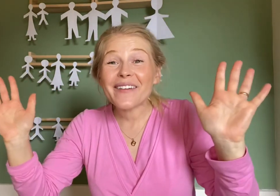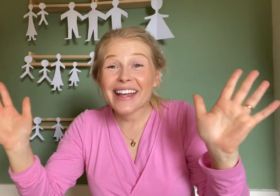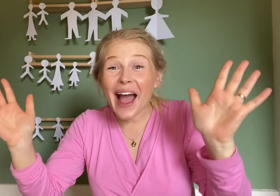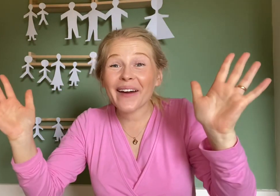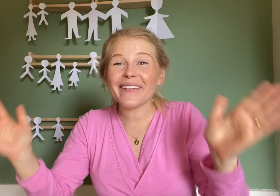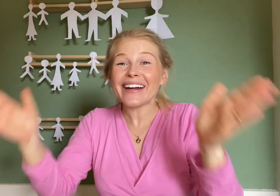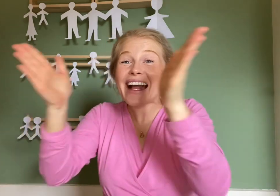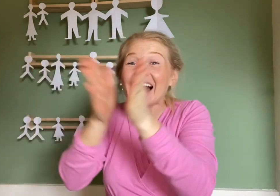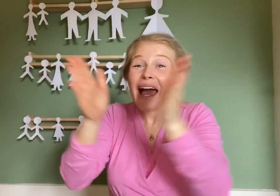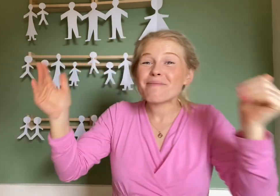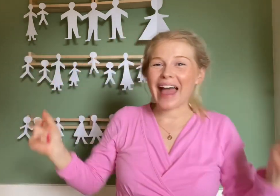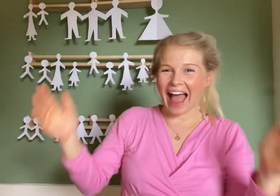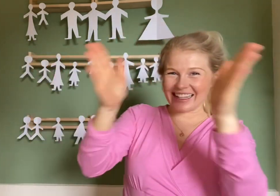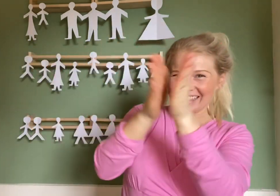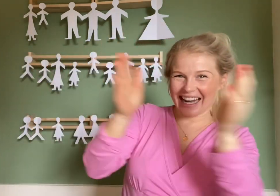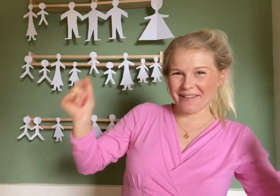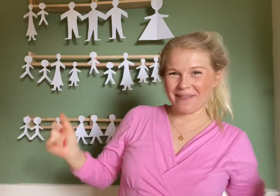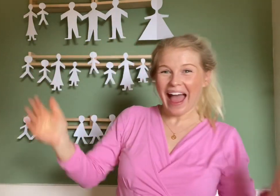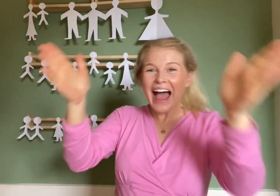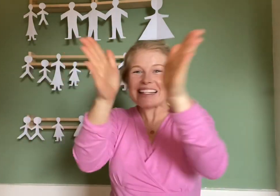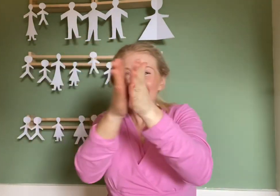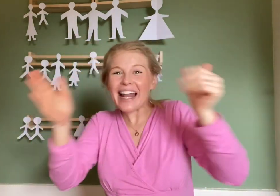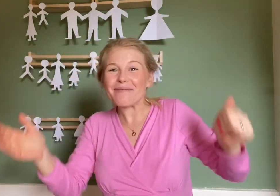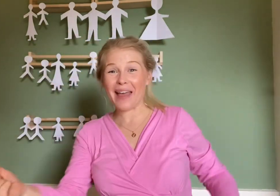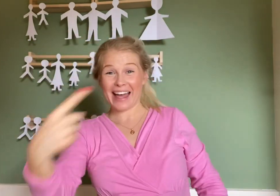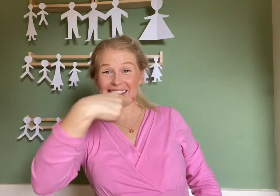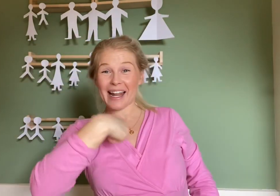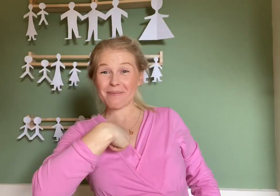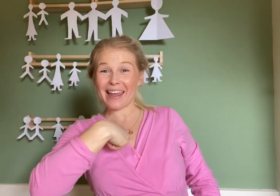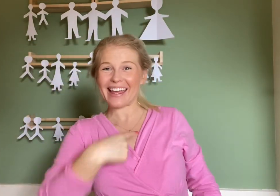clap your hands, clap your hands, clap your hands like me.